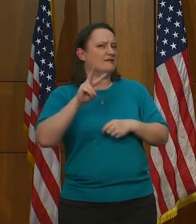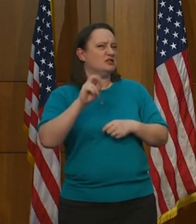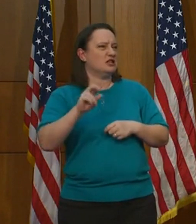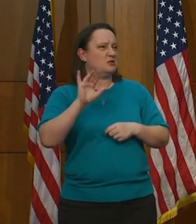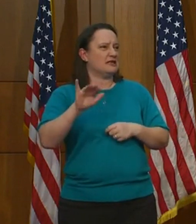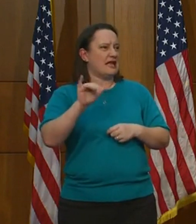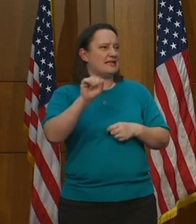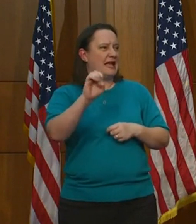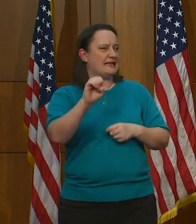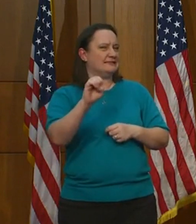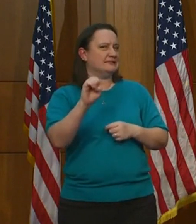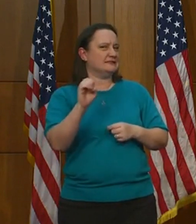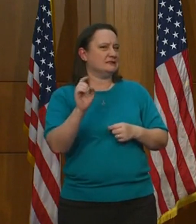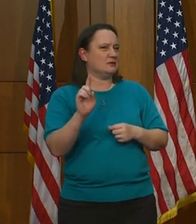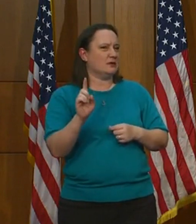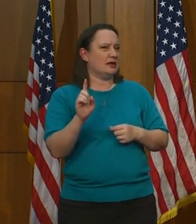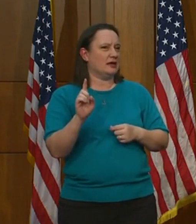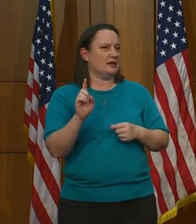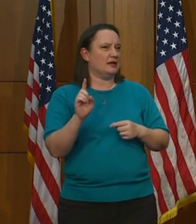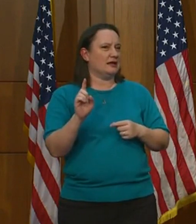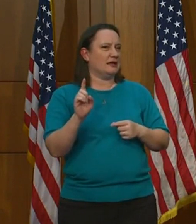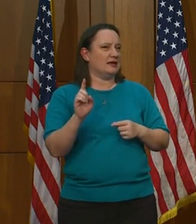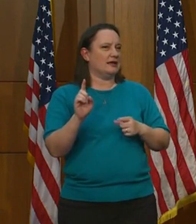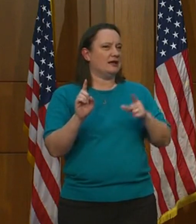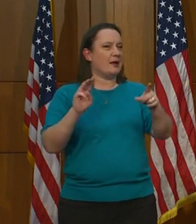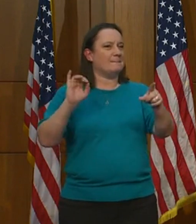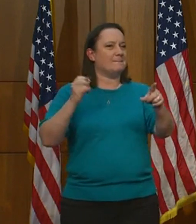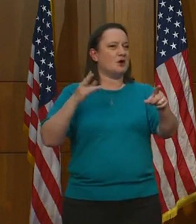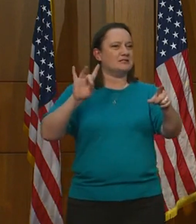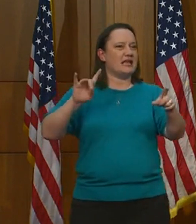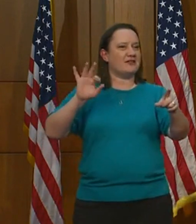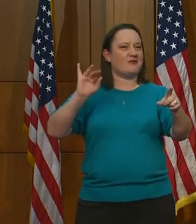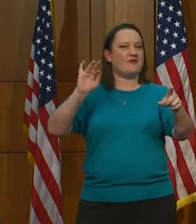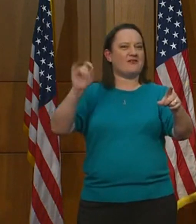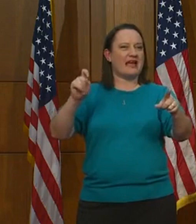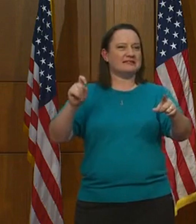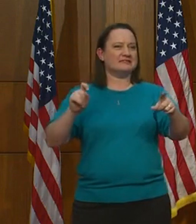was that case reported? Mark 8, Fairfax. Is your name Kate?